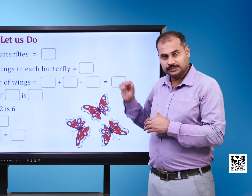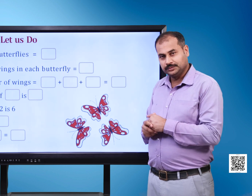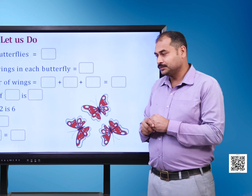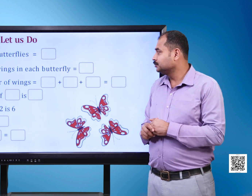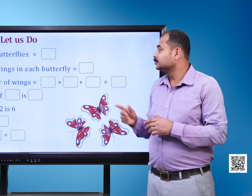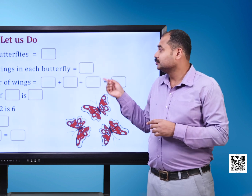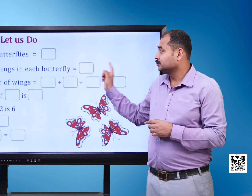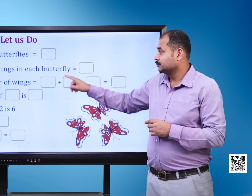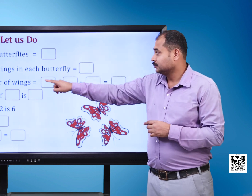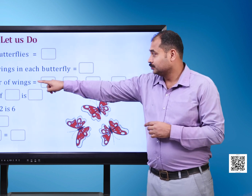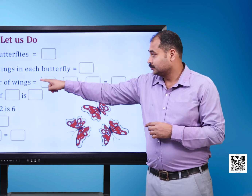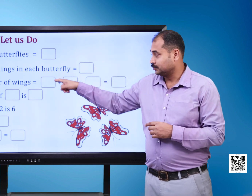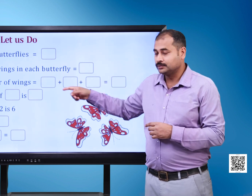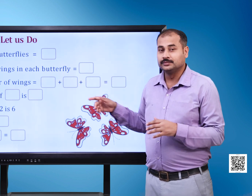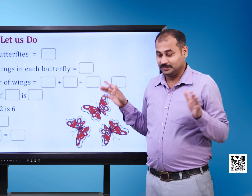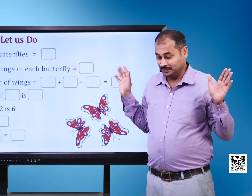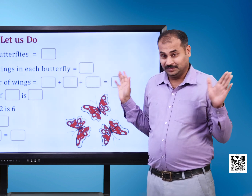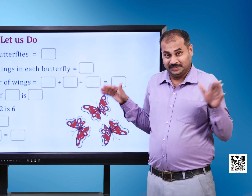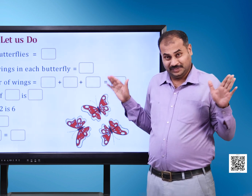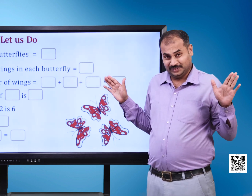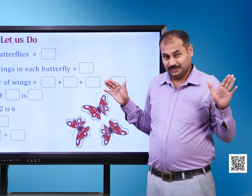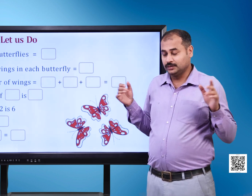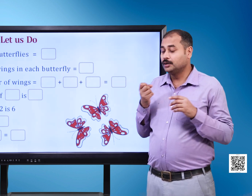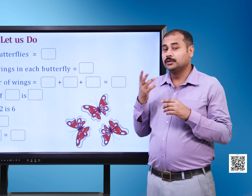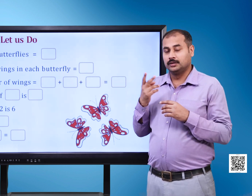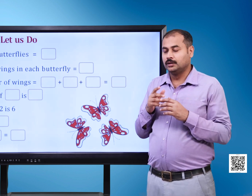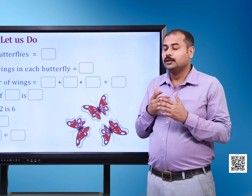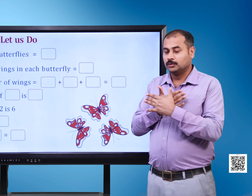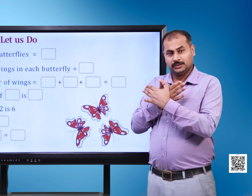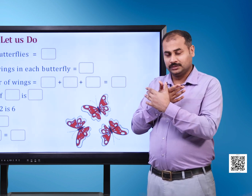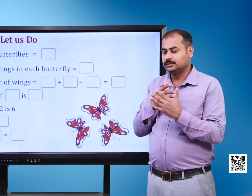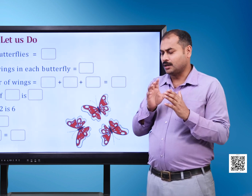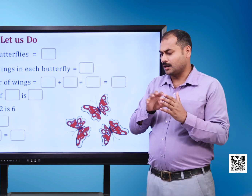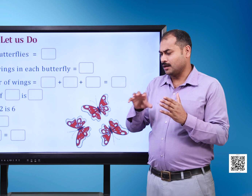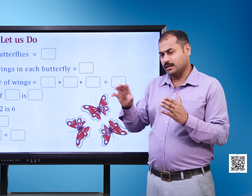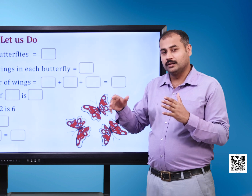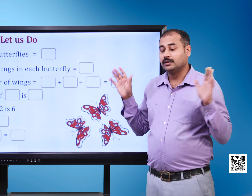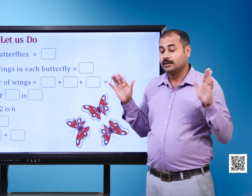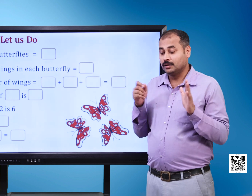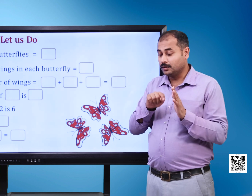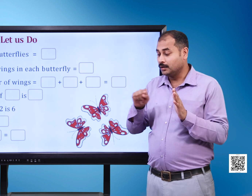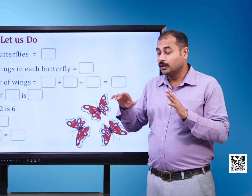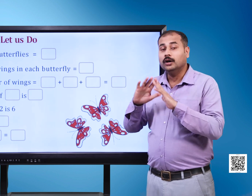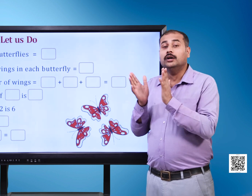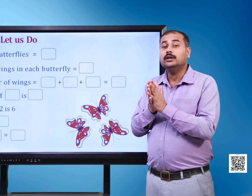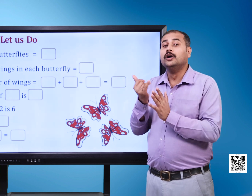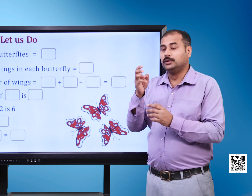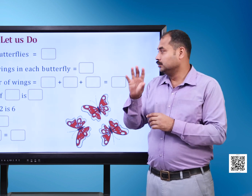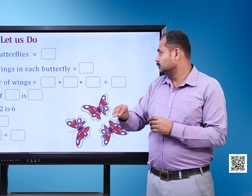Total number of wings is equal to blank plus blank plus blank is equal to